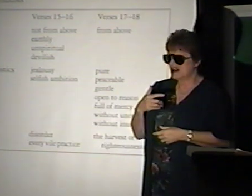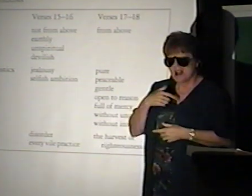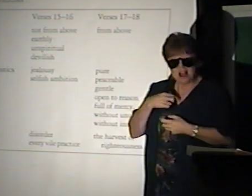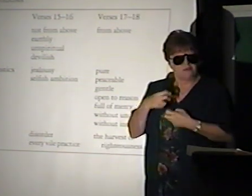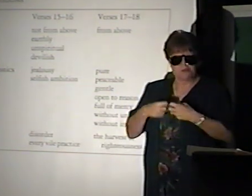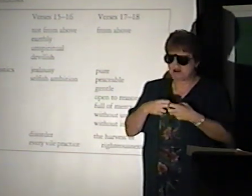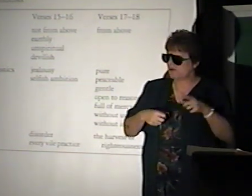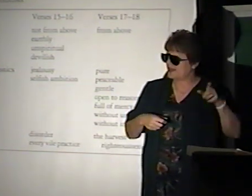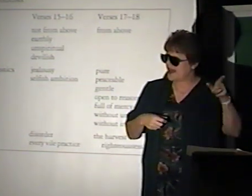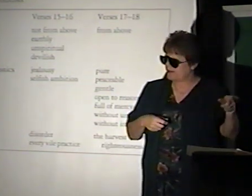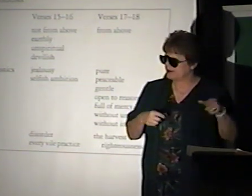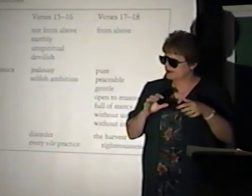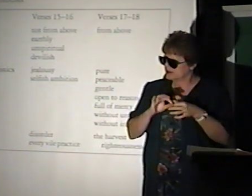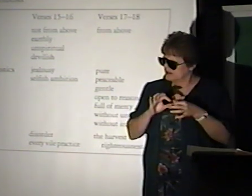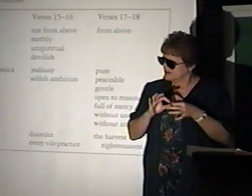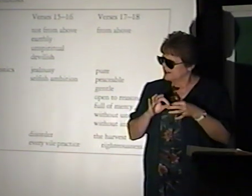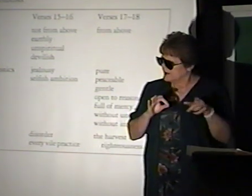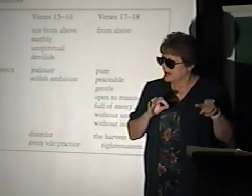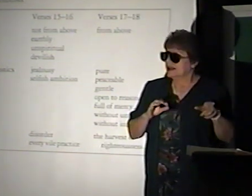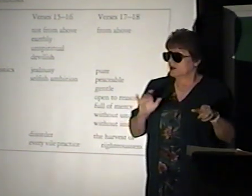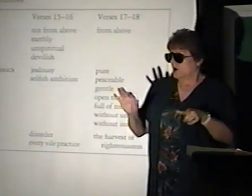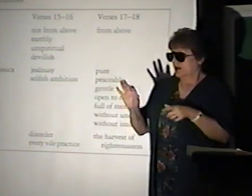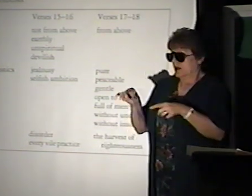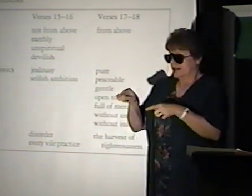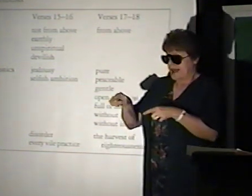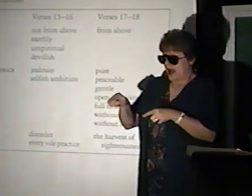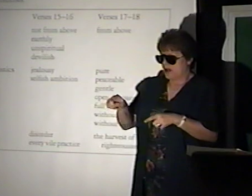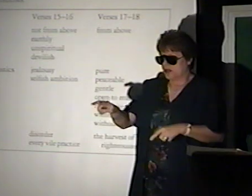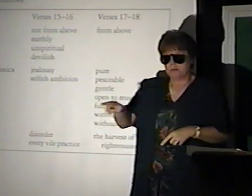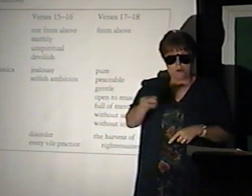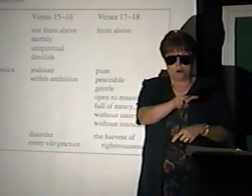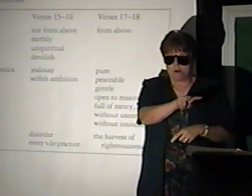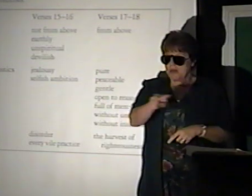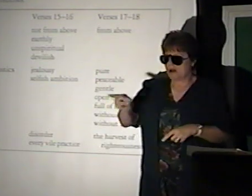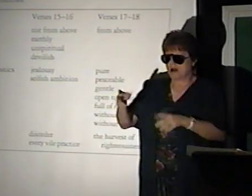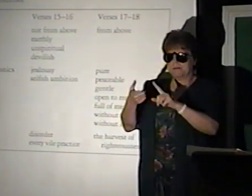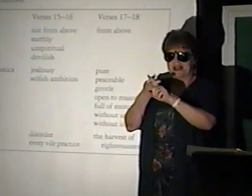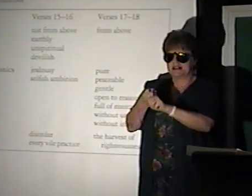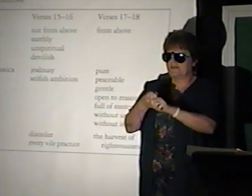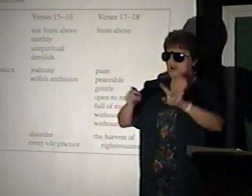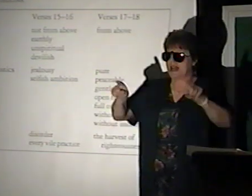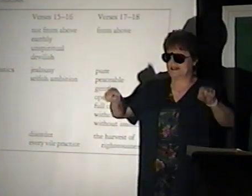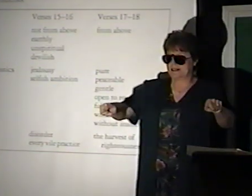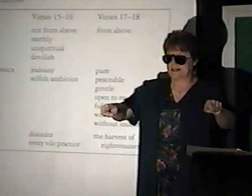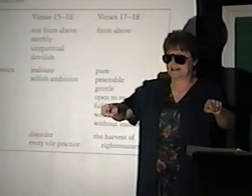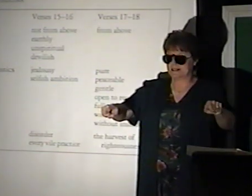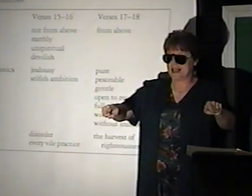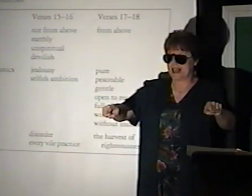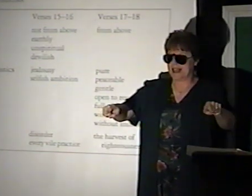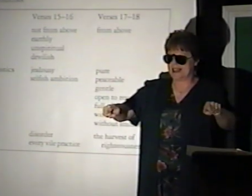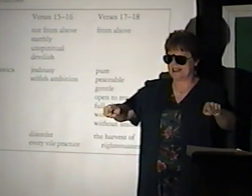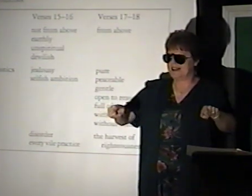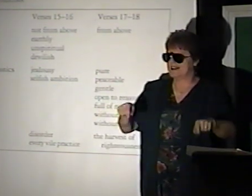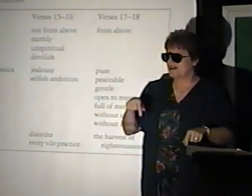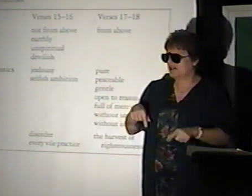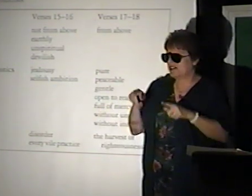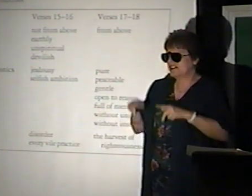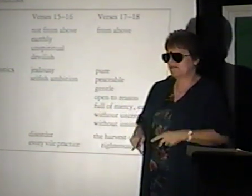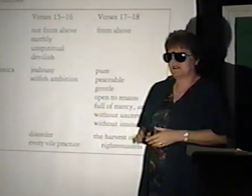What was that person? Now, we both are best friends, okay, but this